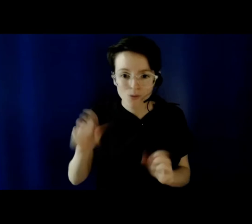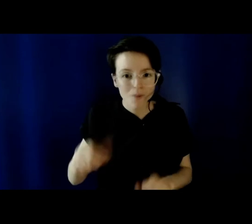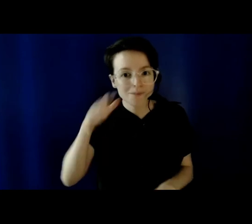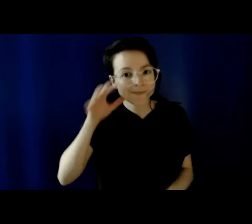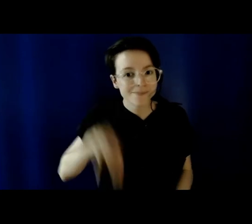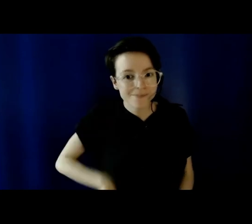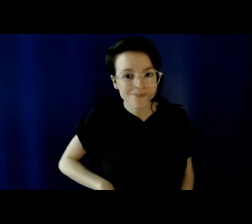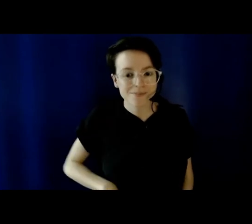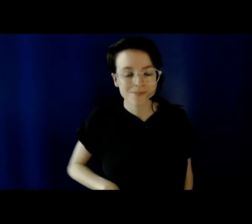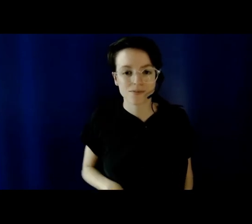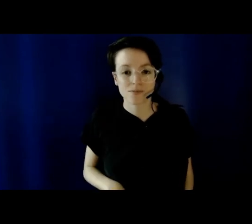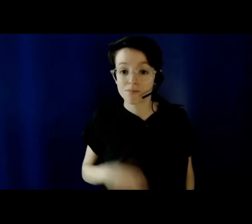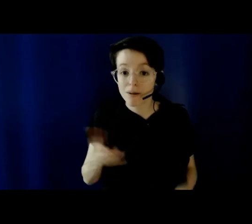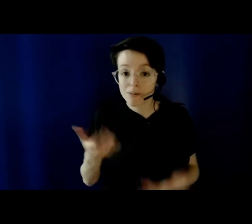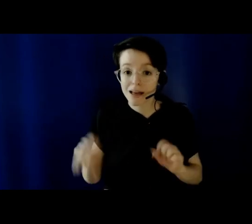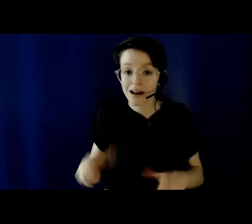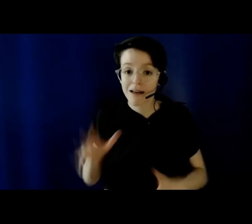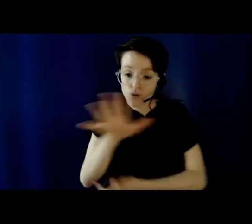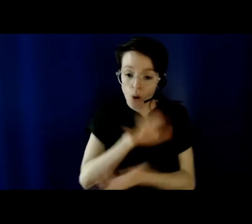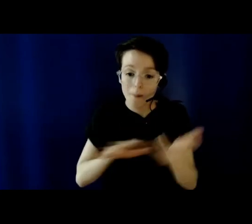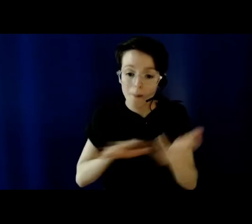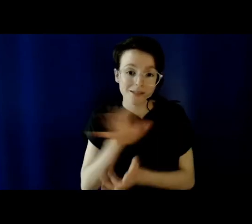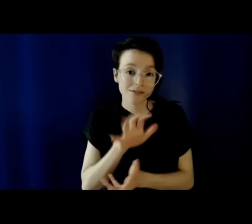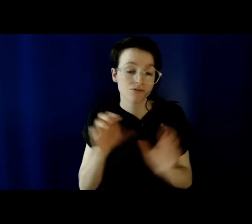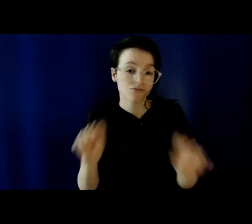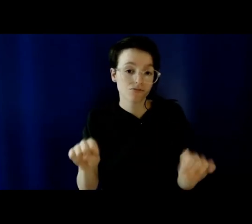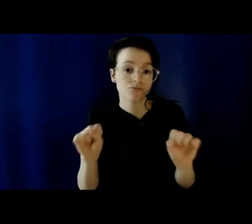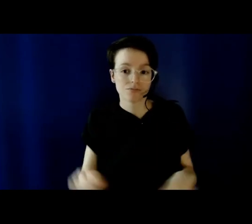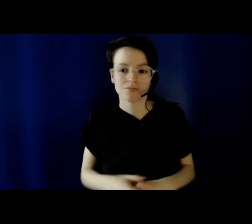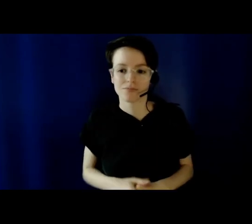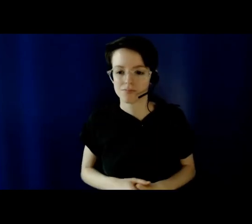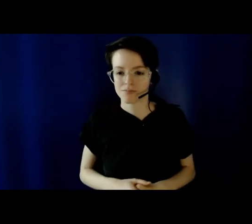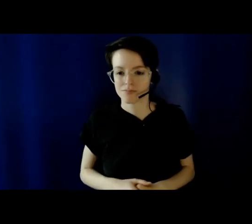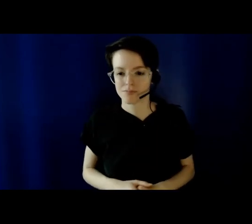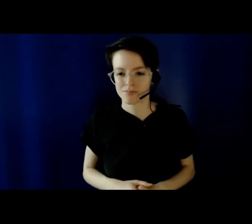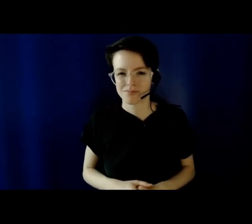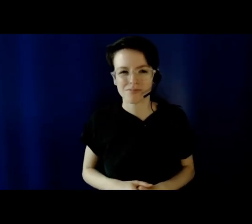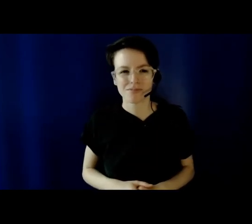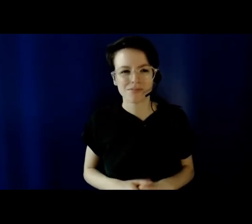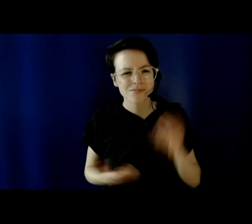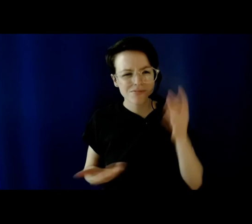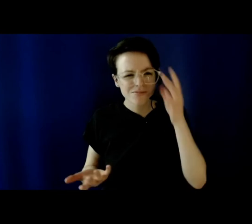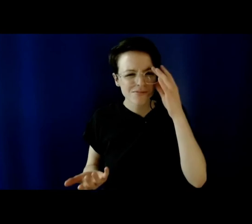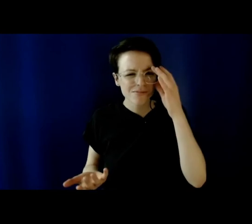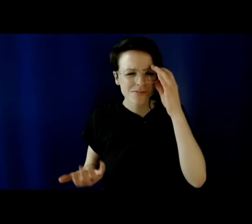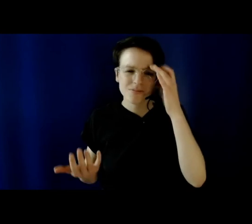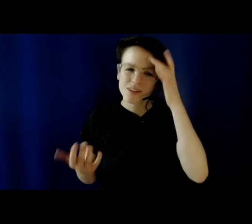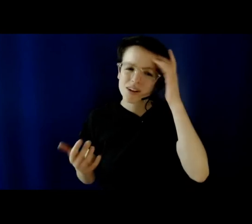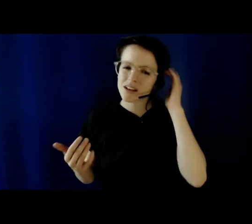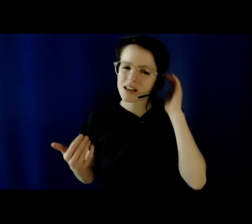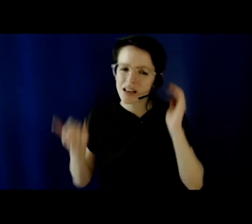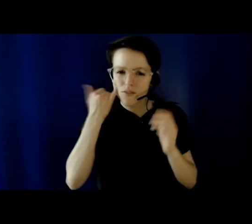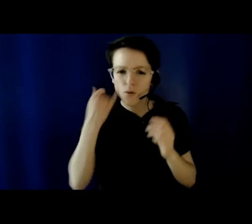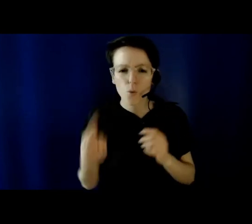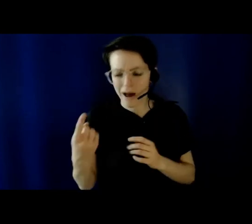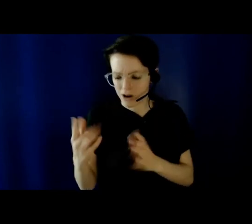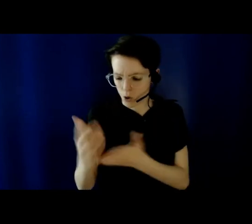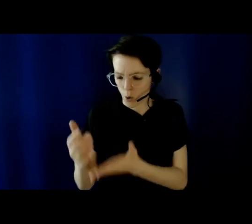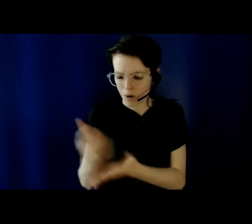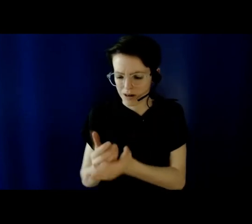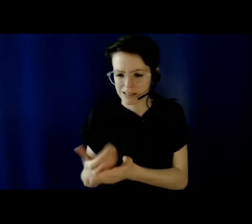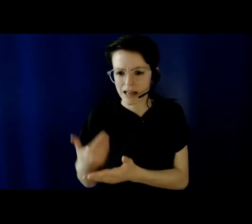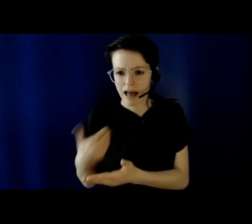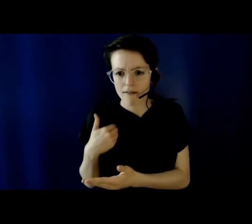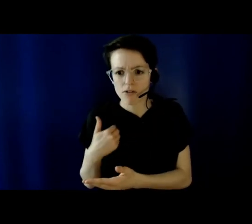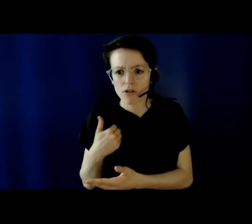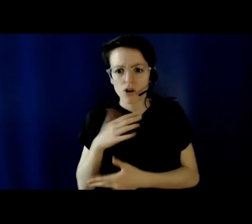class offering multiple sessions, why do all of them have to be offered through the same delivery mode? And there's no reason for this